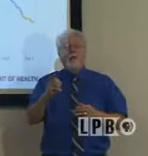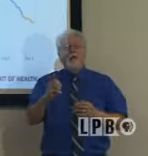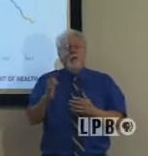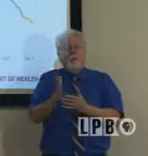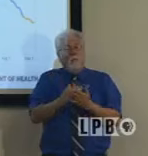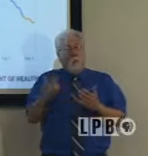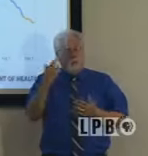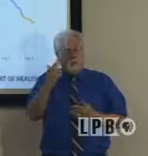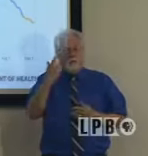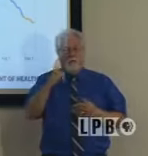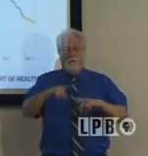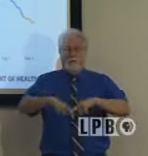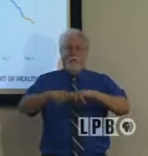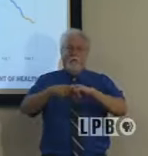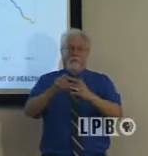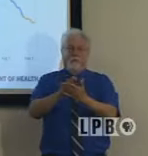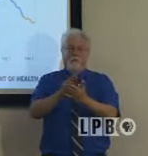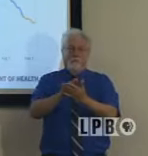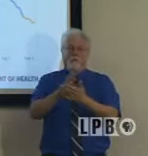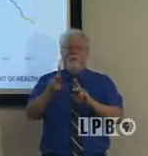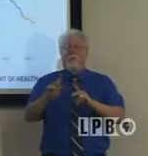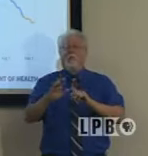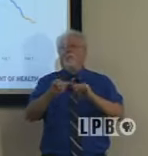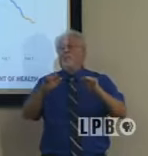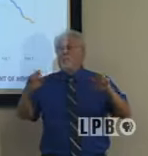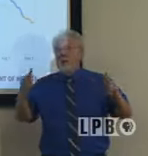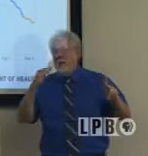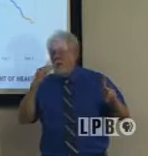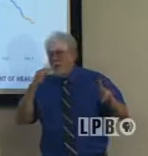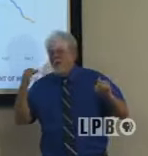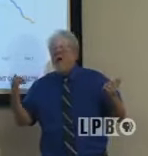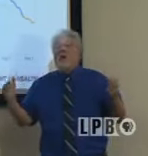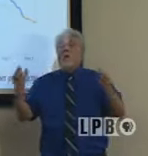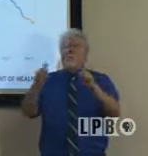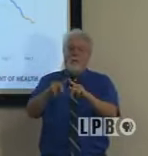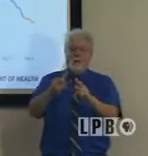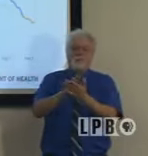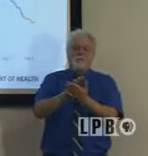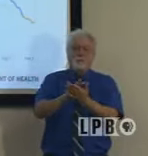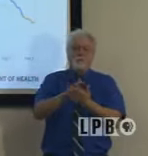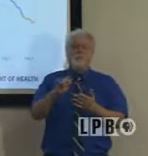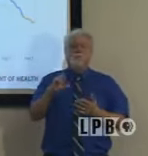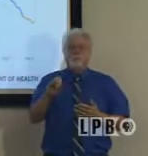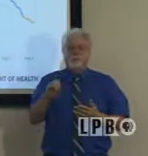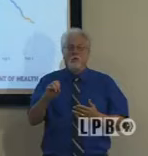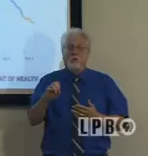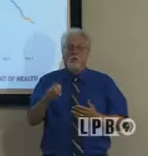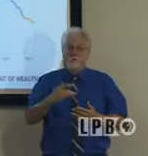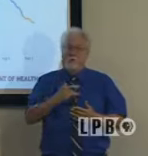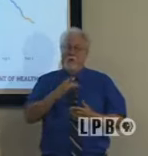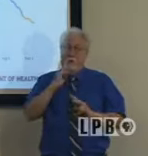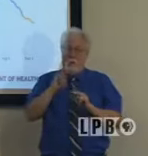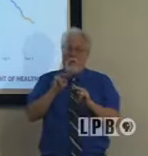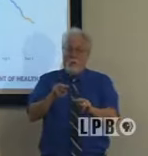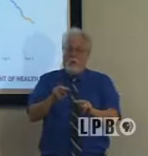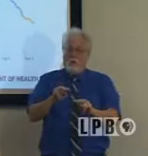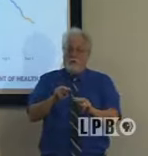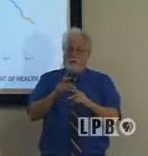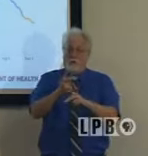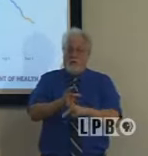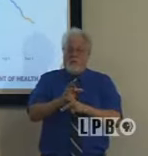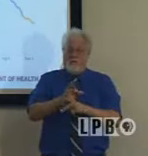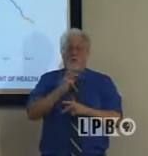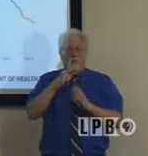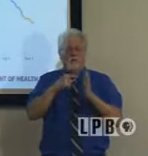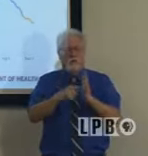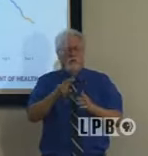of the reason is because we interrupted schools, right? People went back home, and now they've returned to school. So we expect that that's going to be something we're going to watch very carefully in the data, and I'll